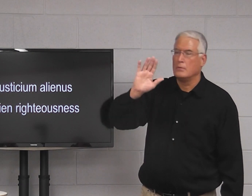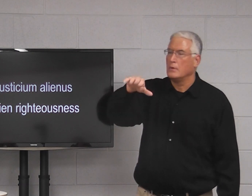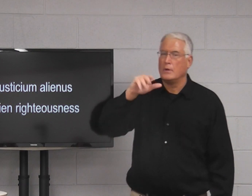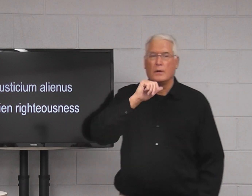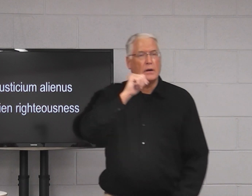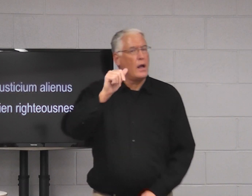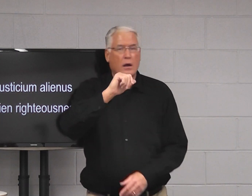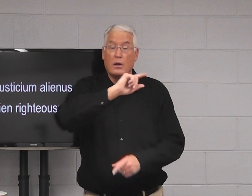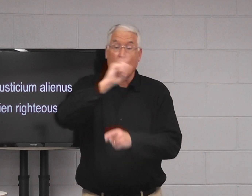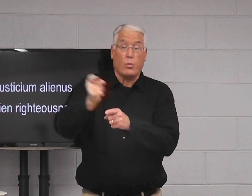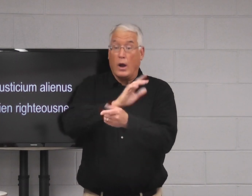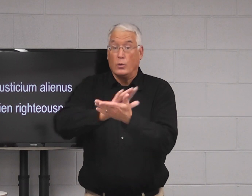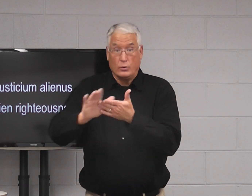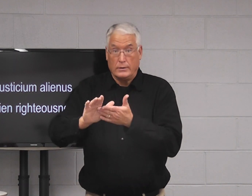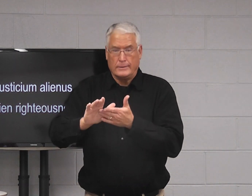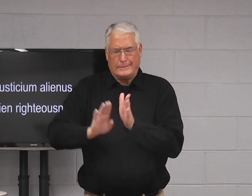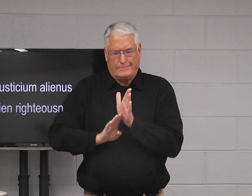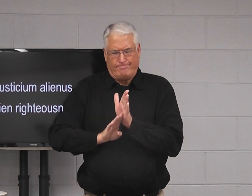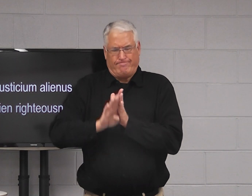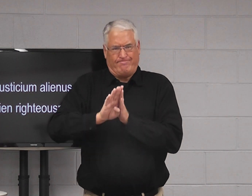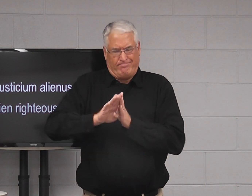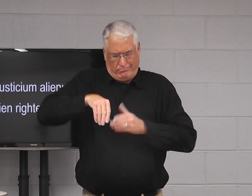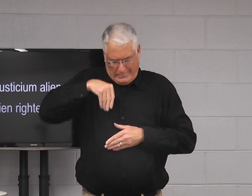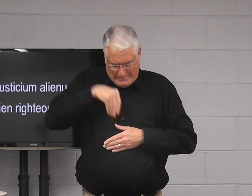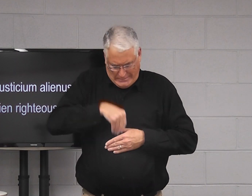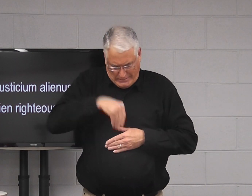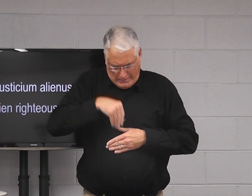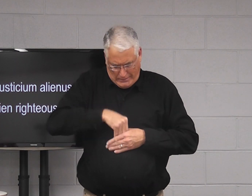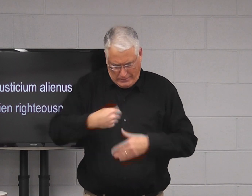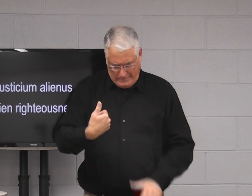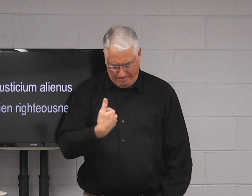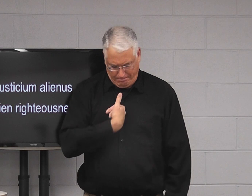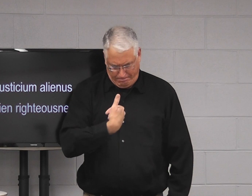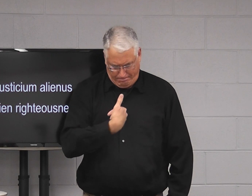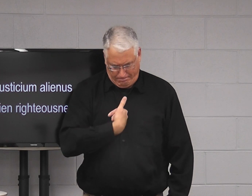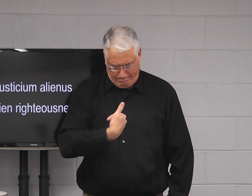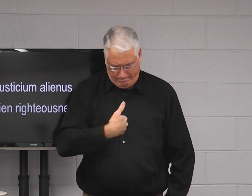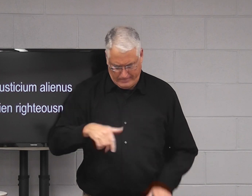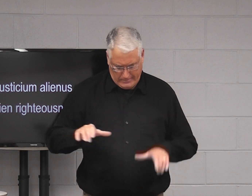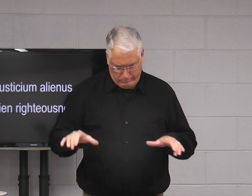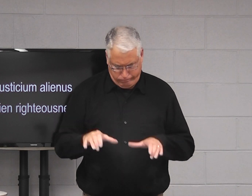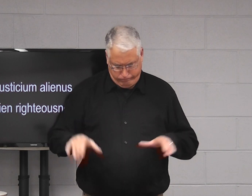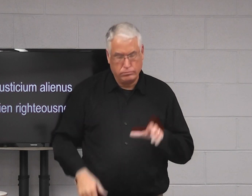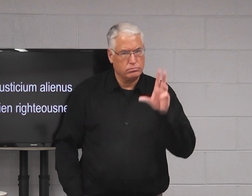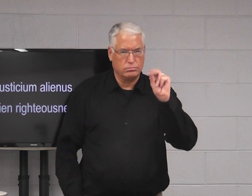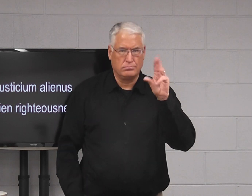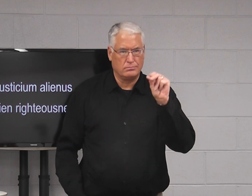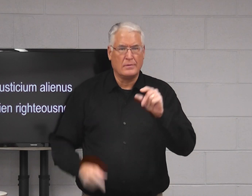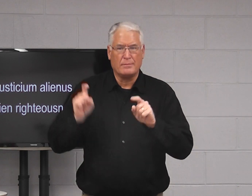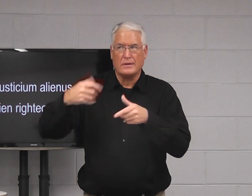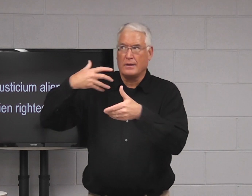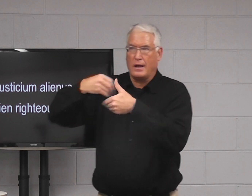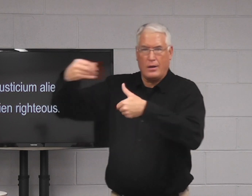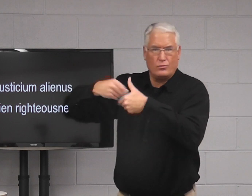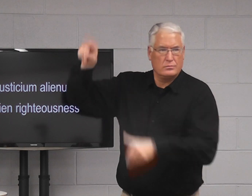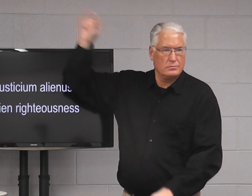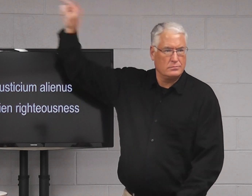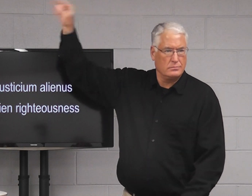been given to us. Righteousness does not come from within ourselves and what we do. It